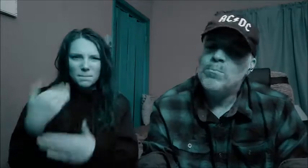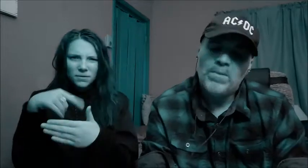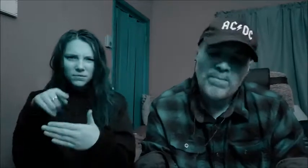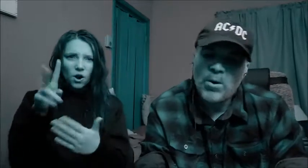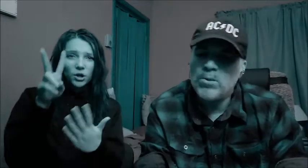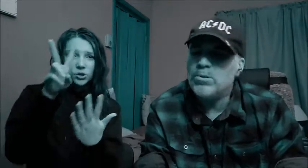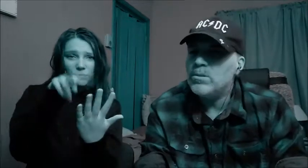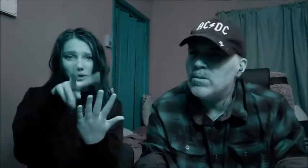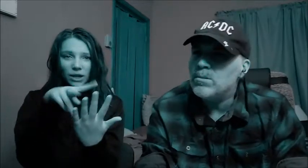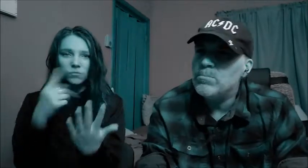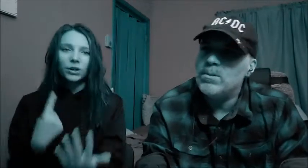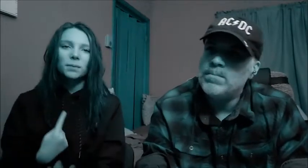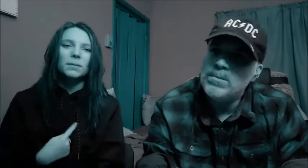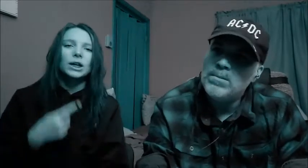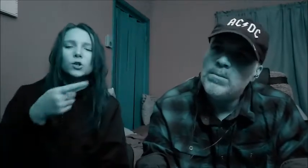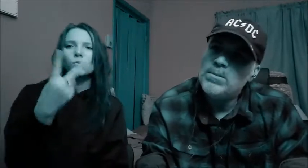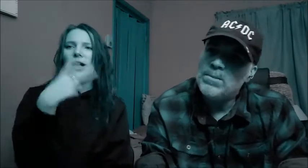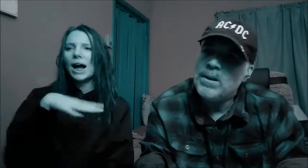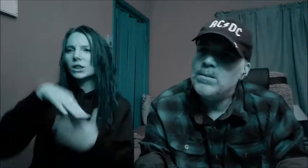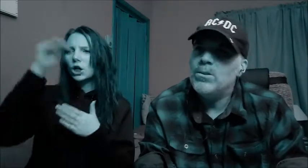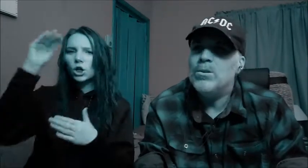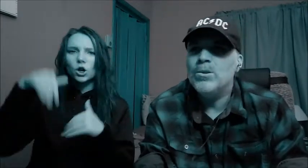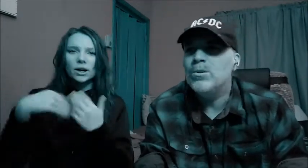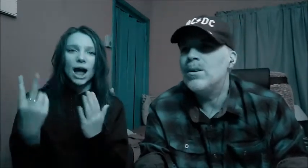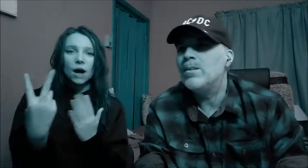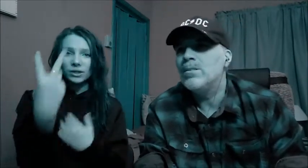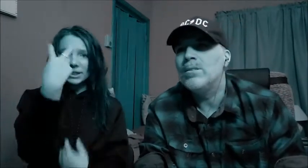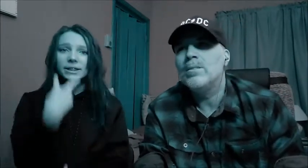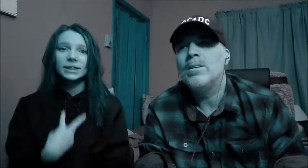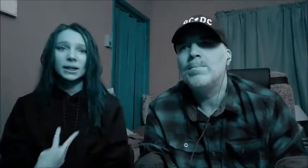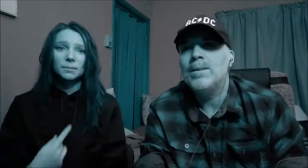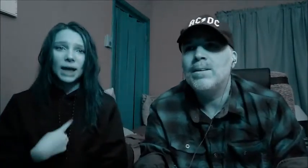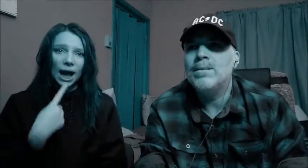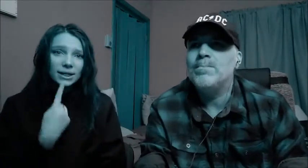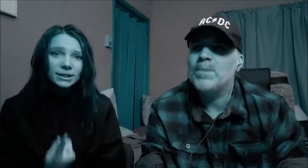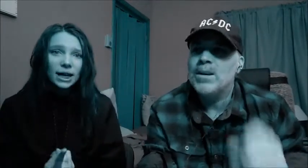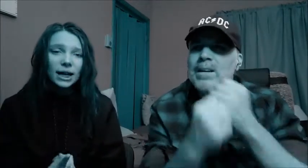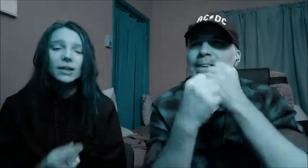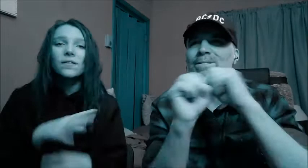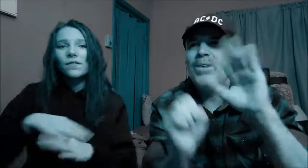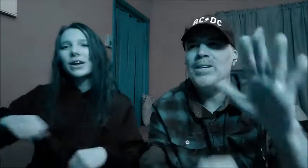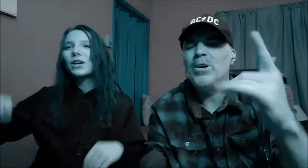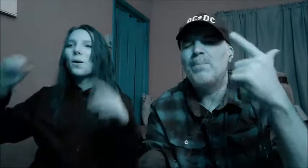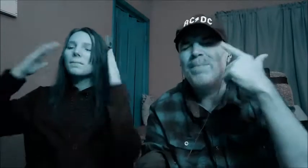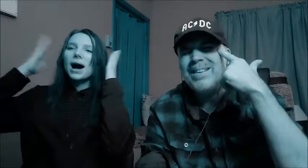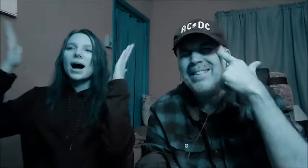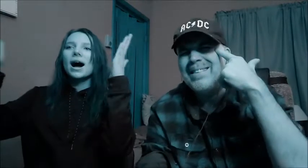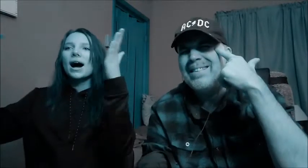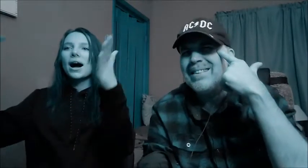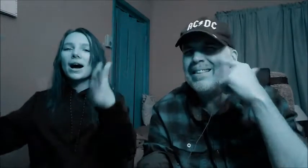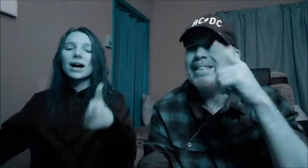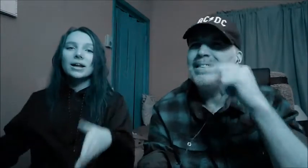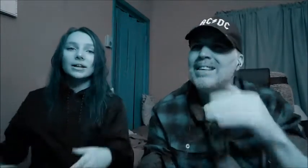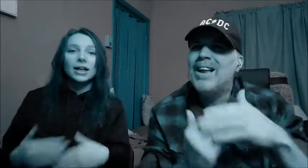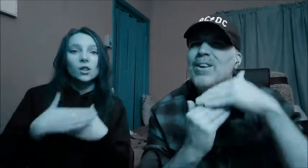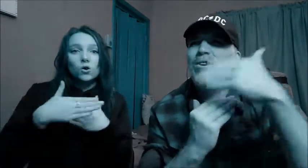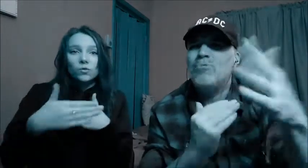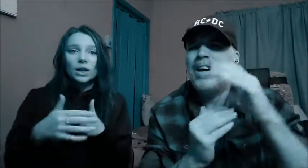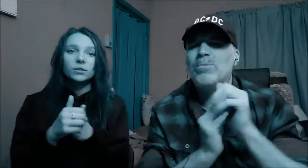Before you can read me, just have to learn how to see me, I say, free your mind, and the